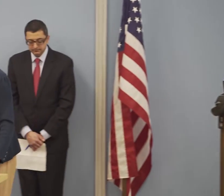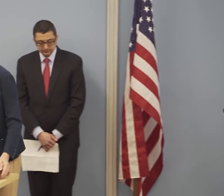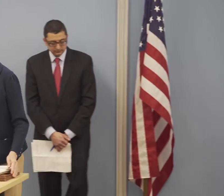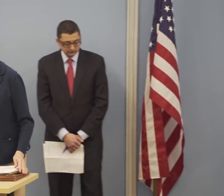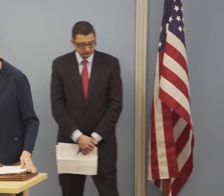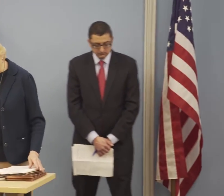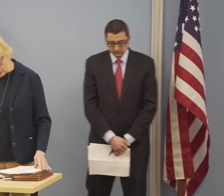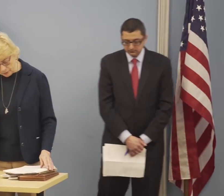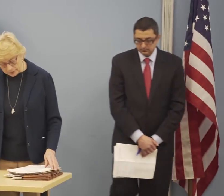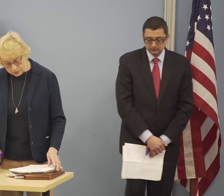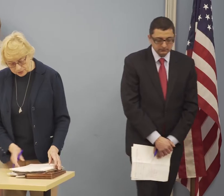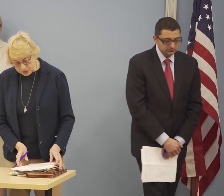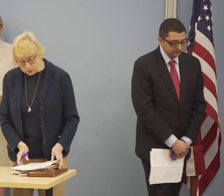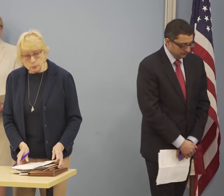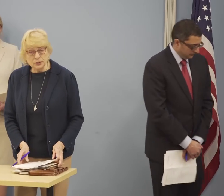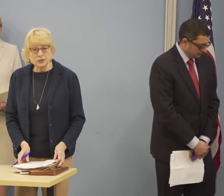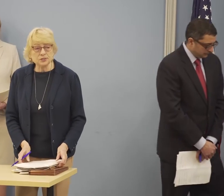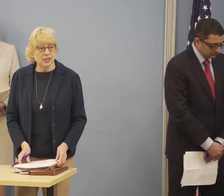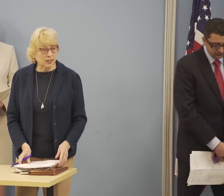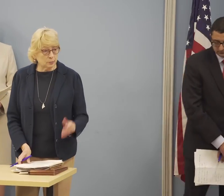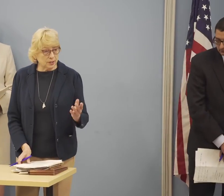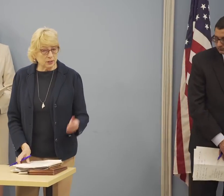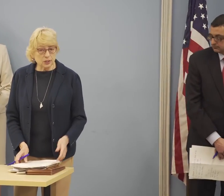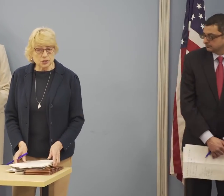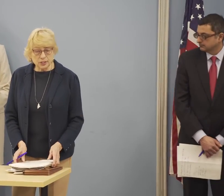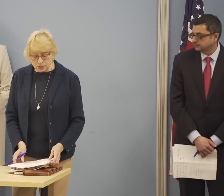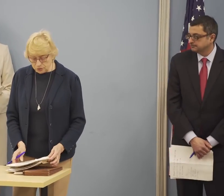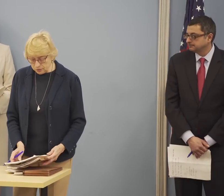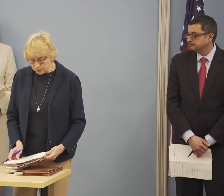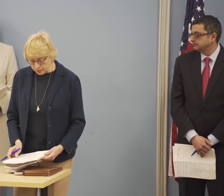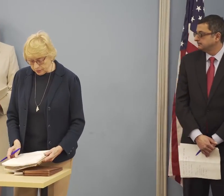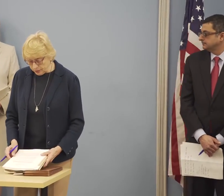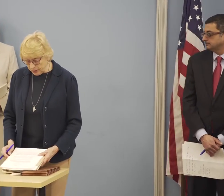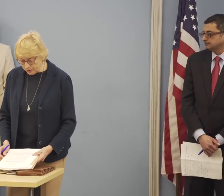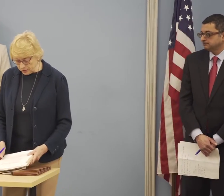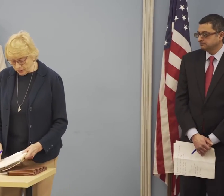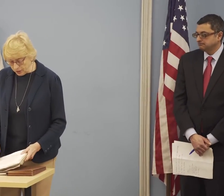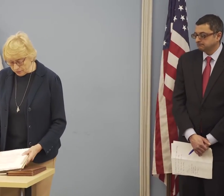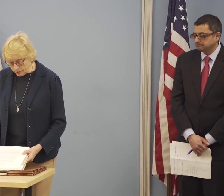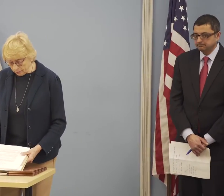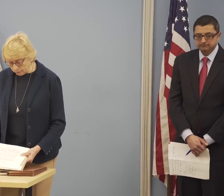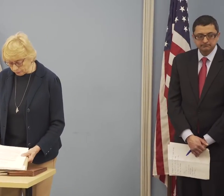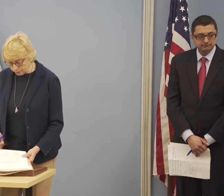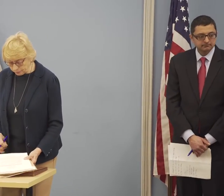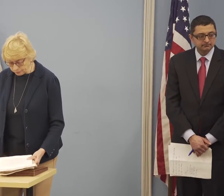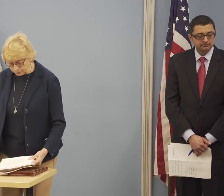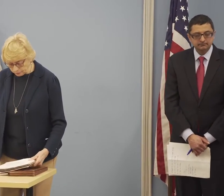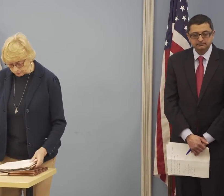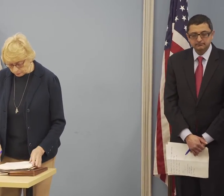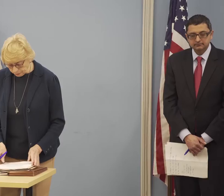I will be signing several bills enacted by the legislature yesterday evening.